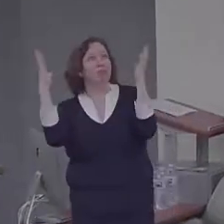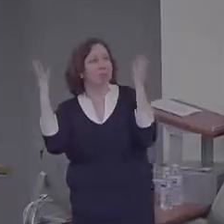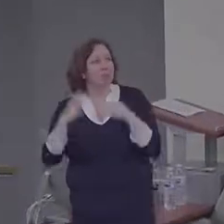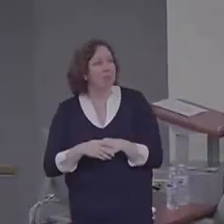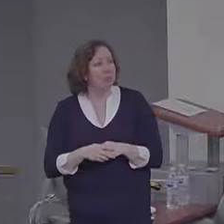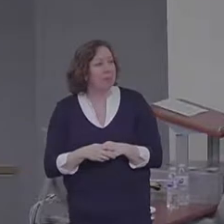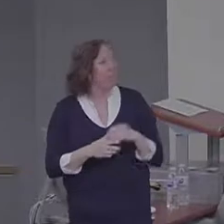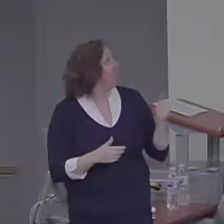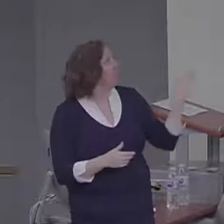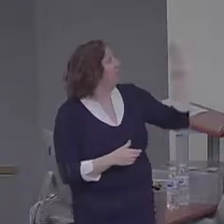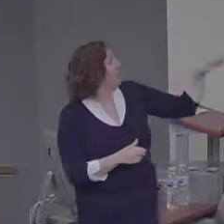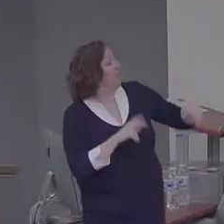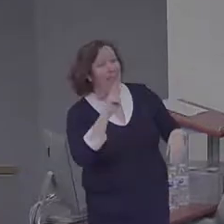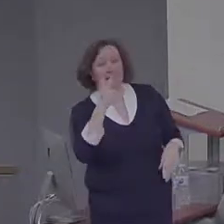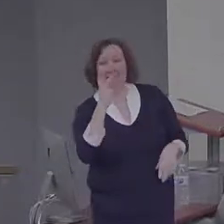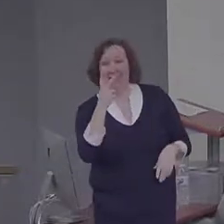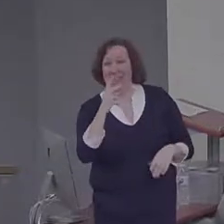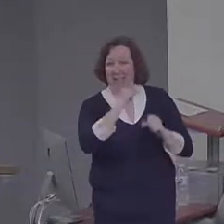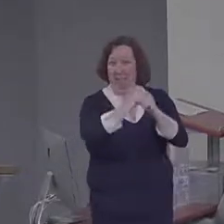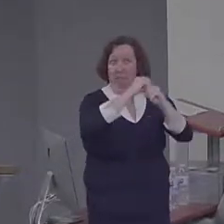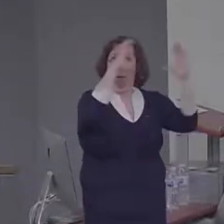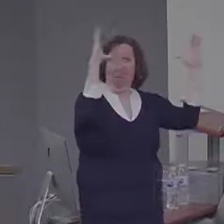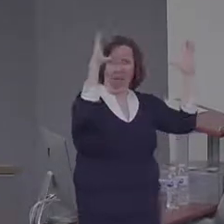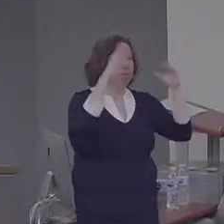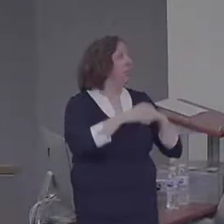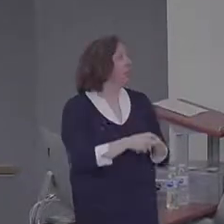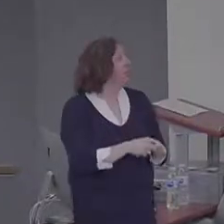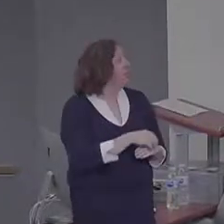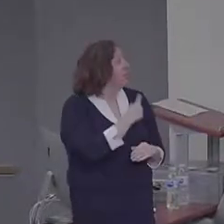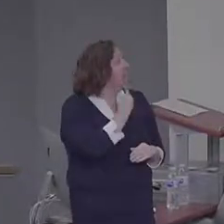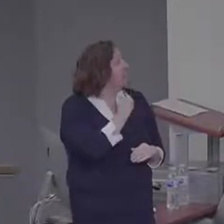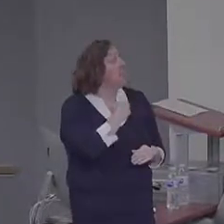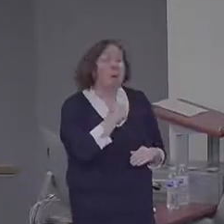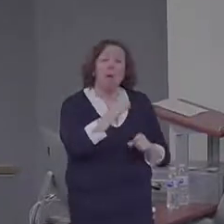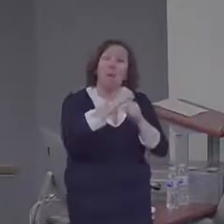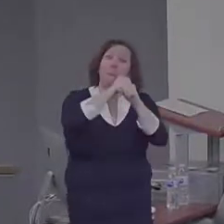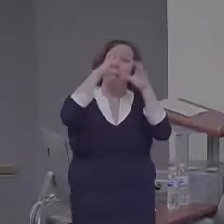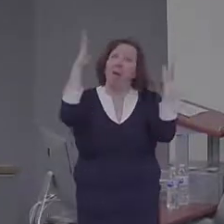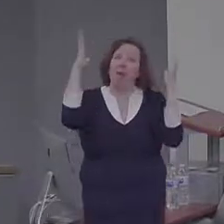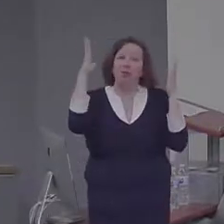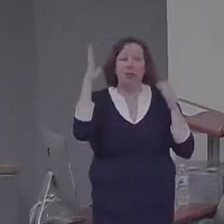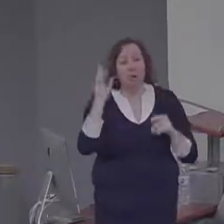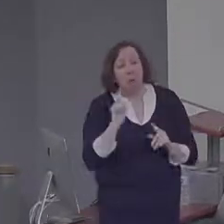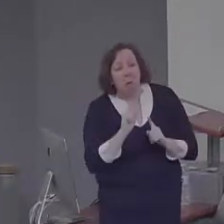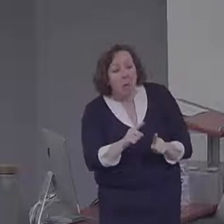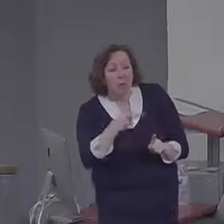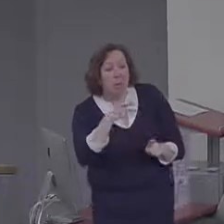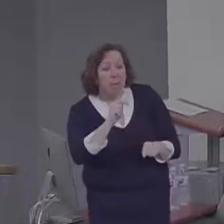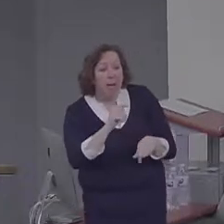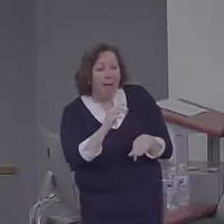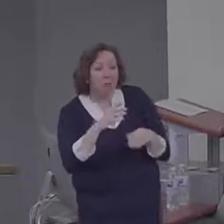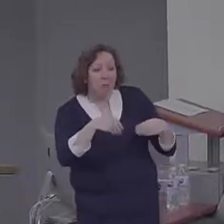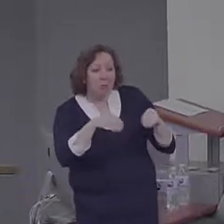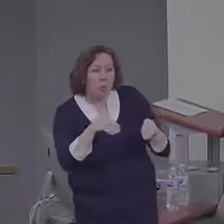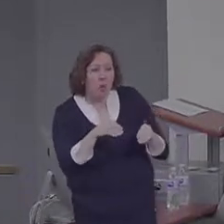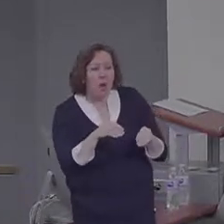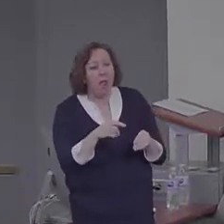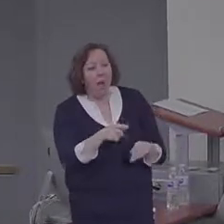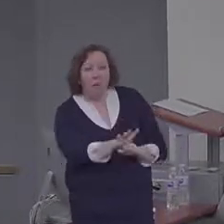participant is saying that I imagine picking out a puppy at the pet shop next year. So that would be